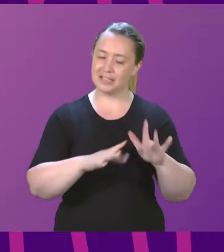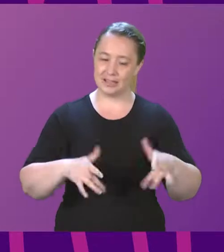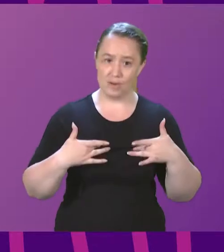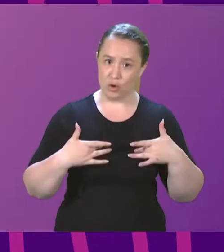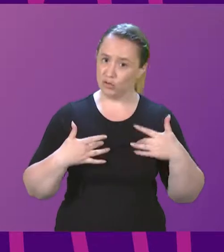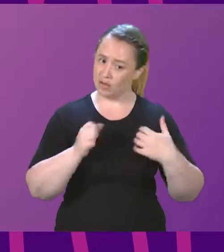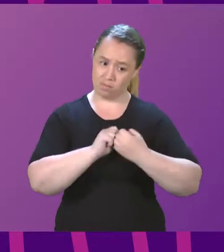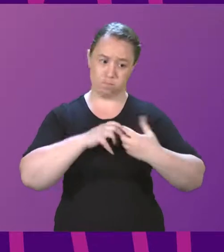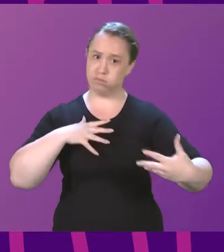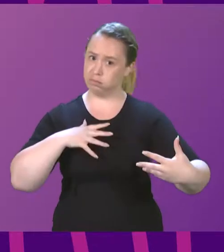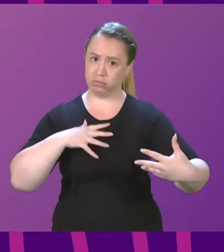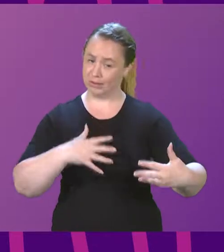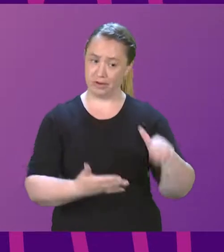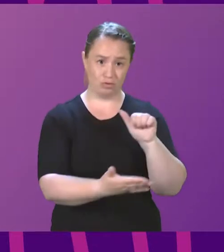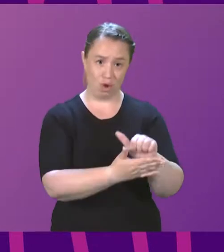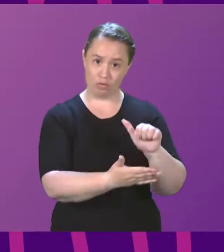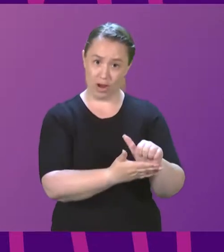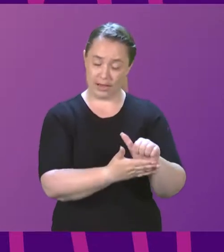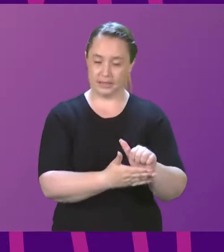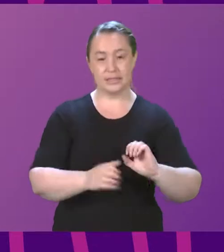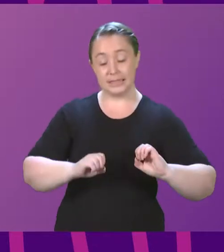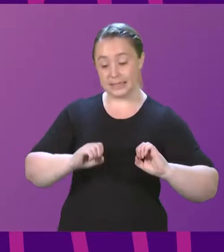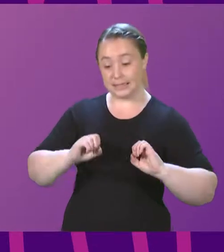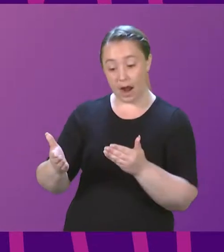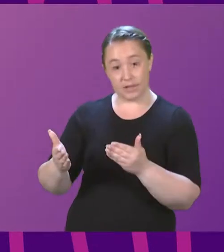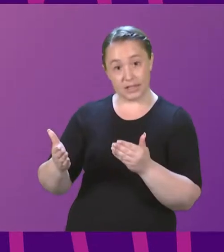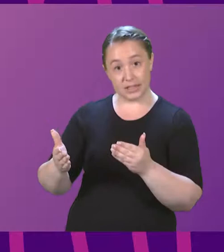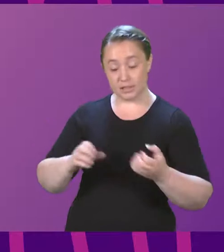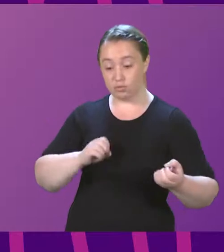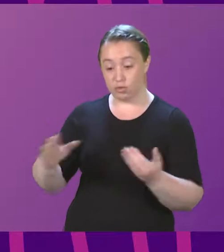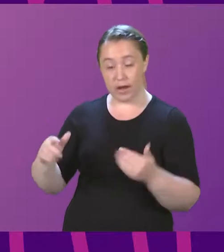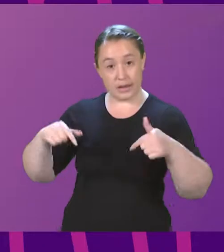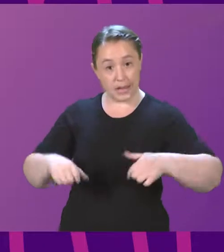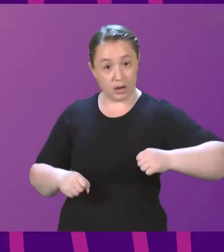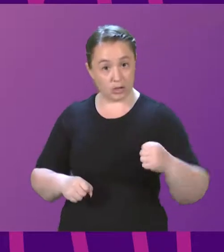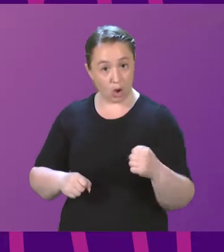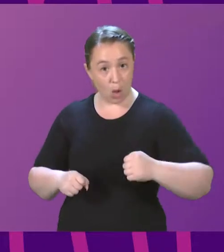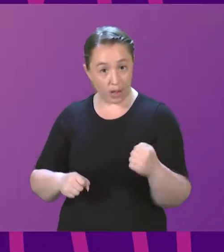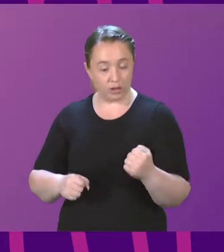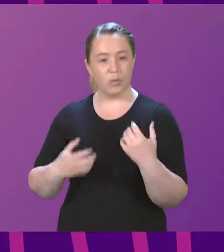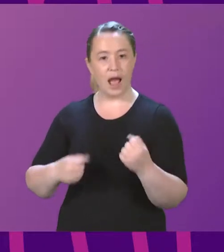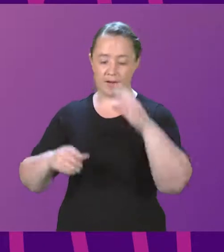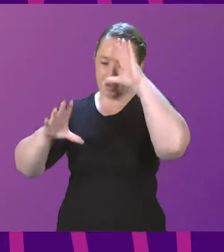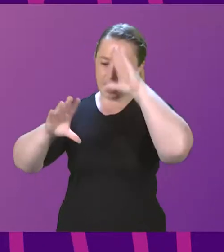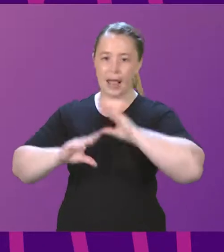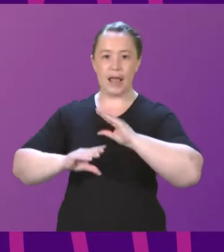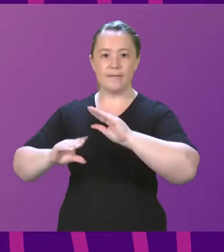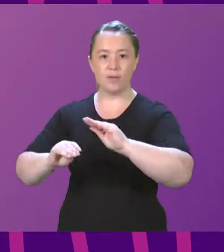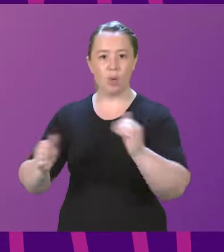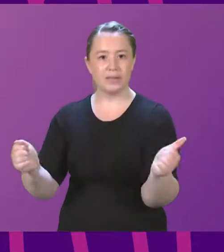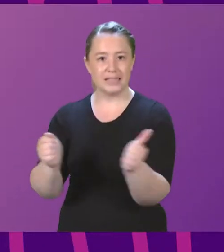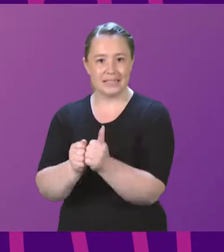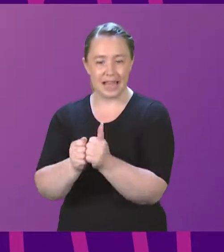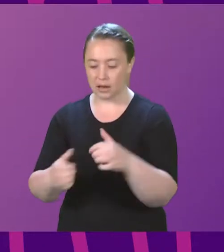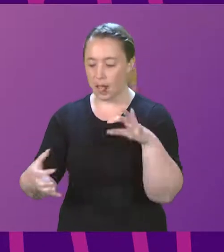confident that services which are provided in Scotland around the informed consent relating to abortions are